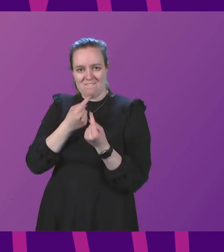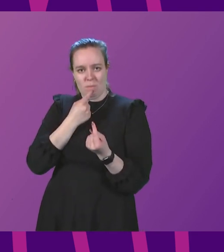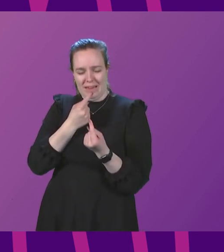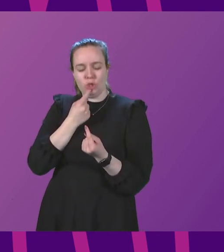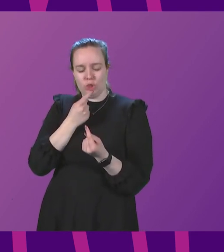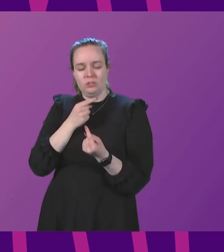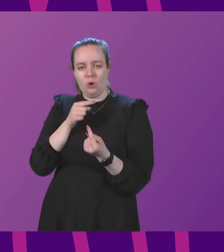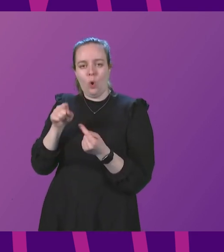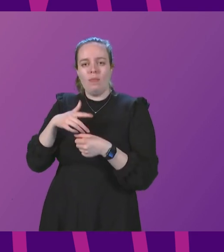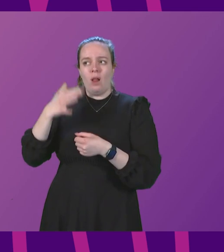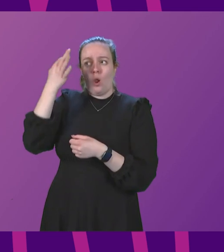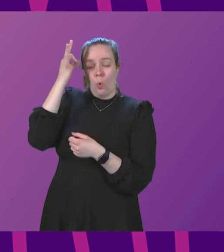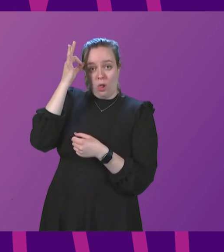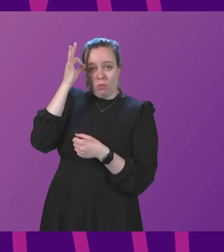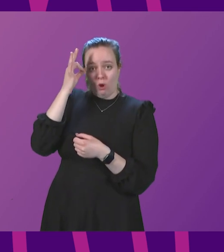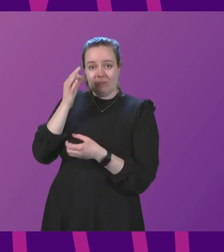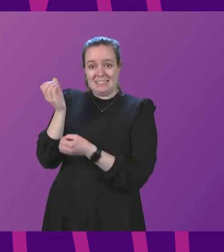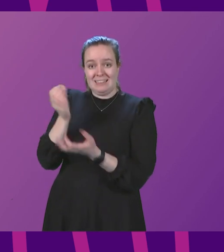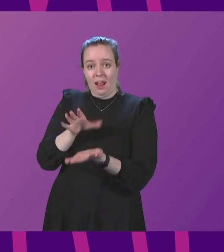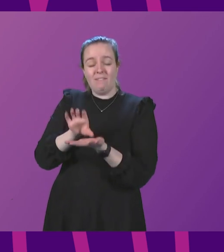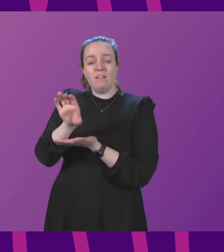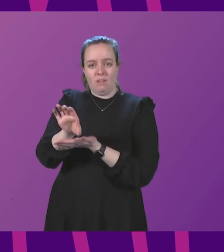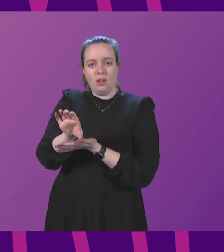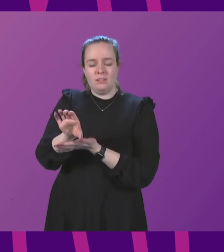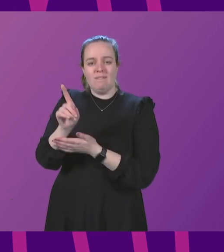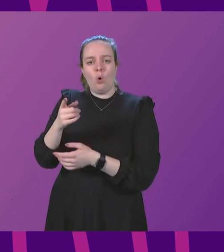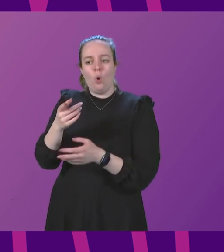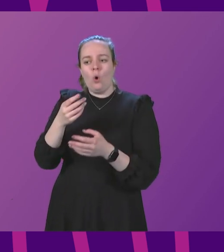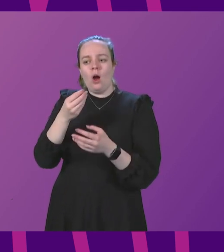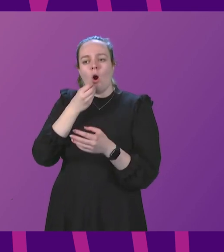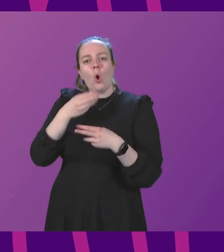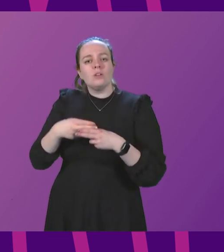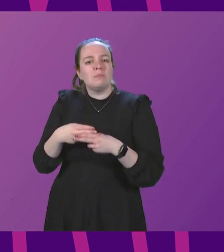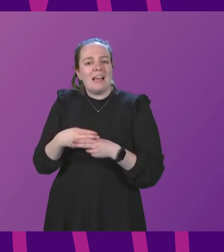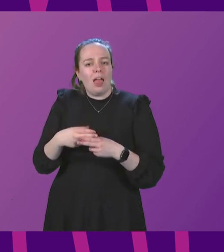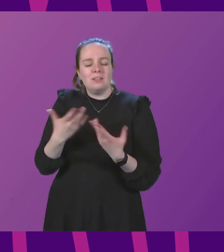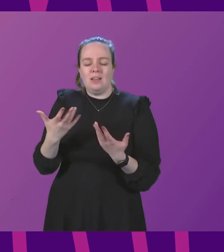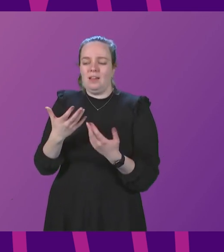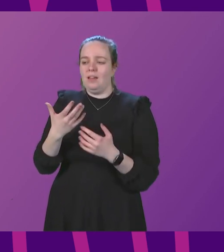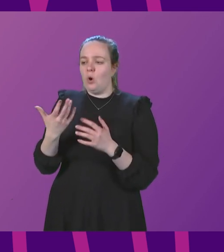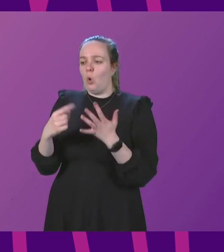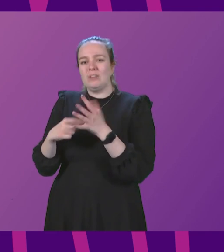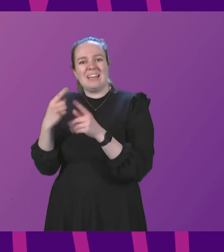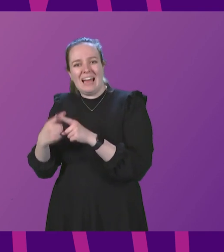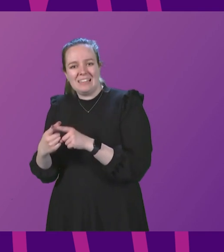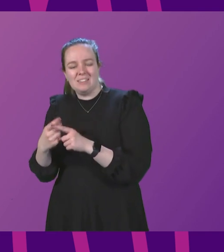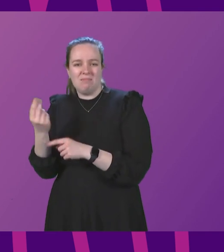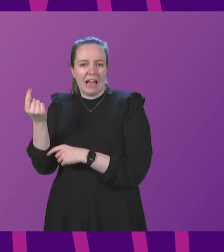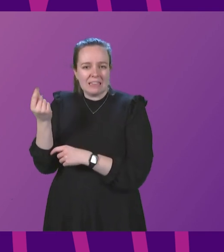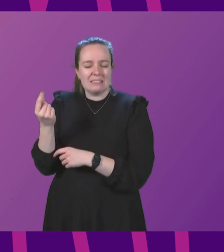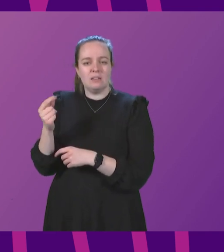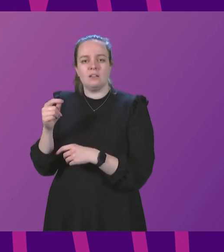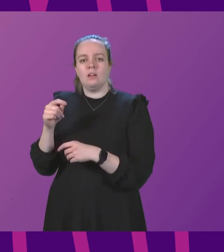on the local authority delivered funds for hospitality for example and of the almost